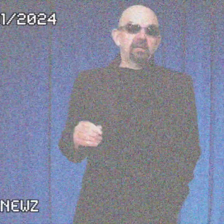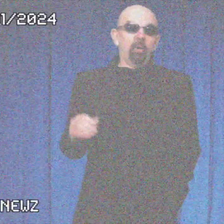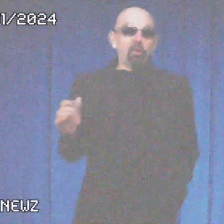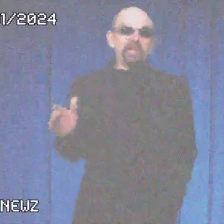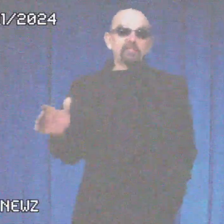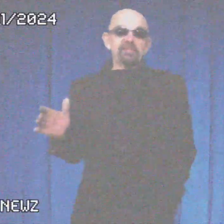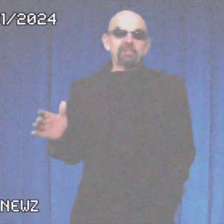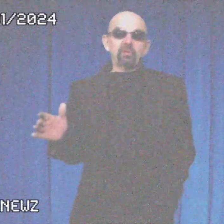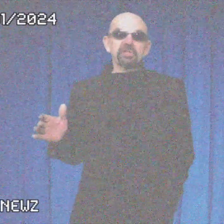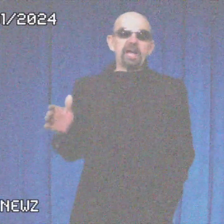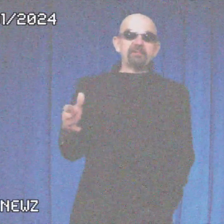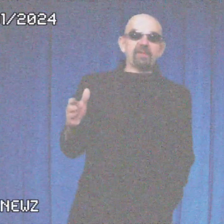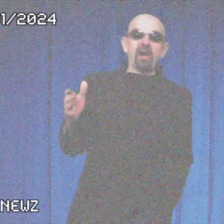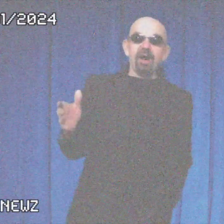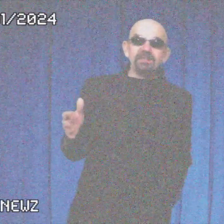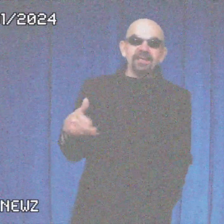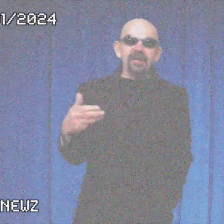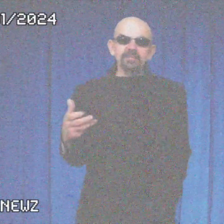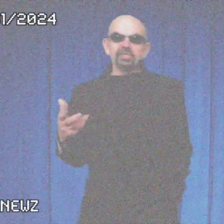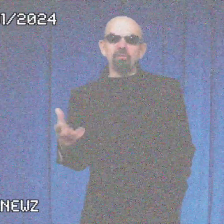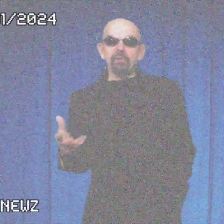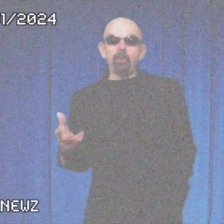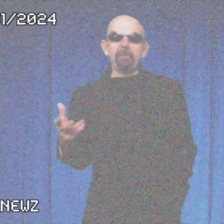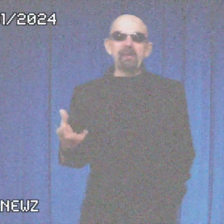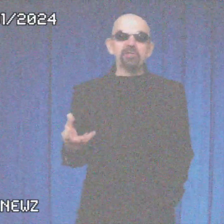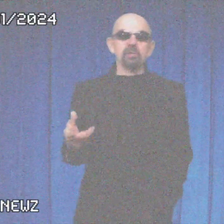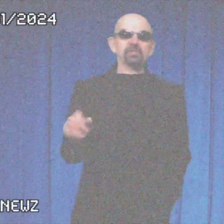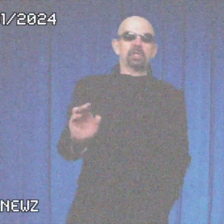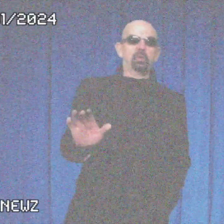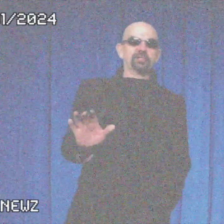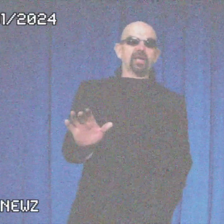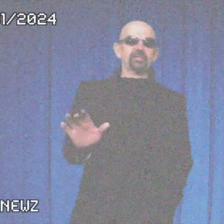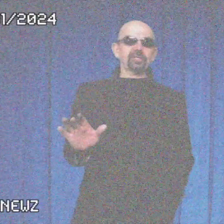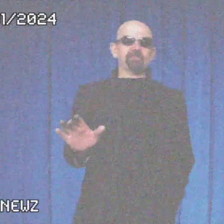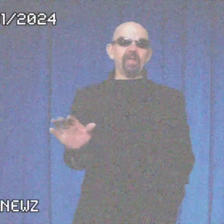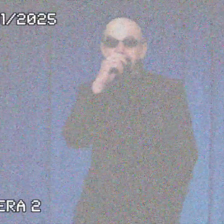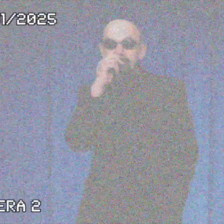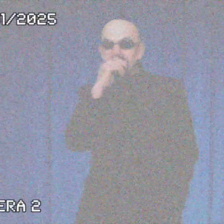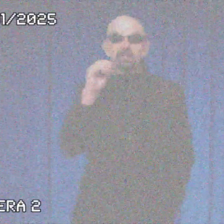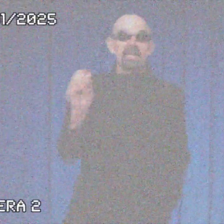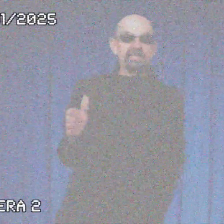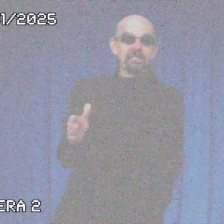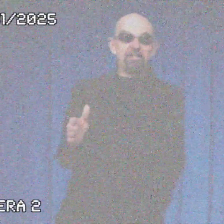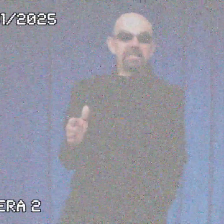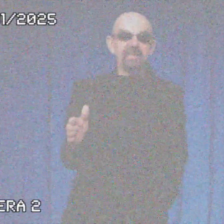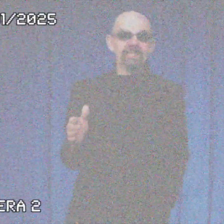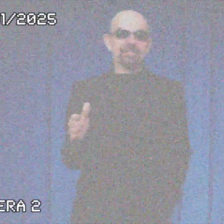All hate speech laws have at their heart an unsolvable paradox, which I shall explain. It's a bit like this.